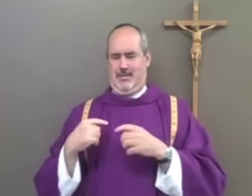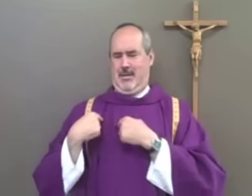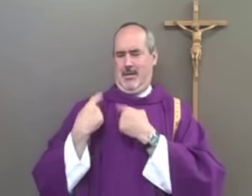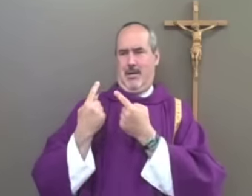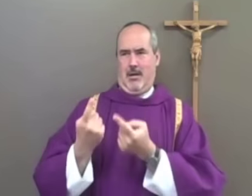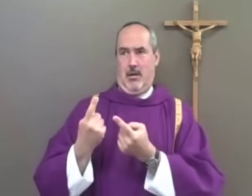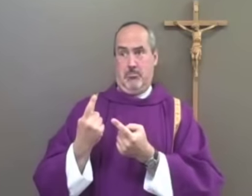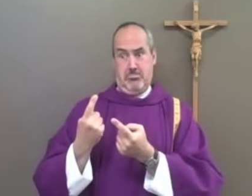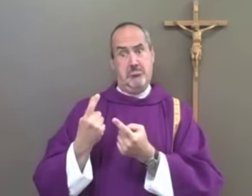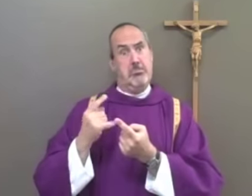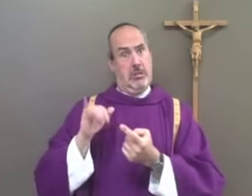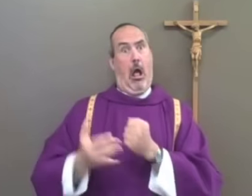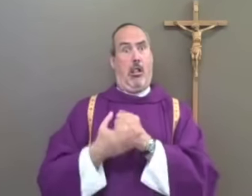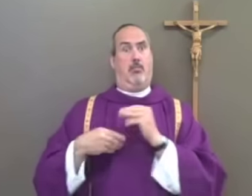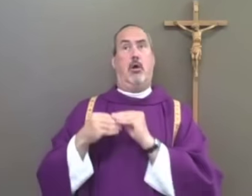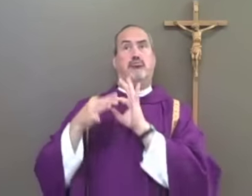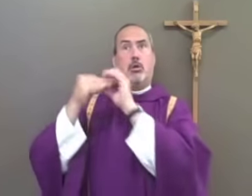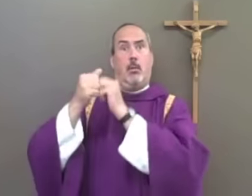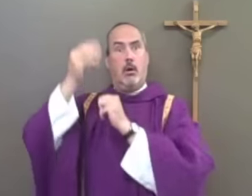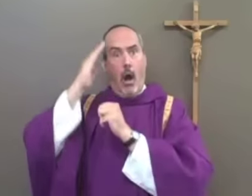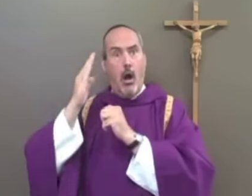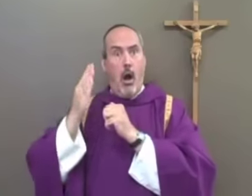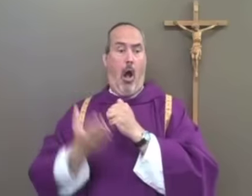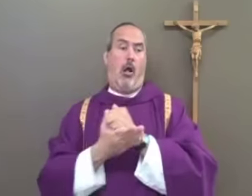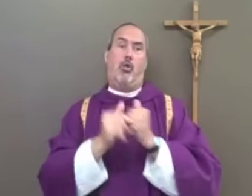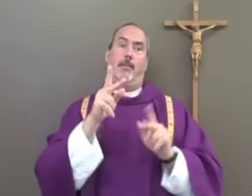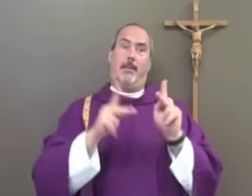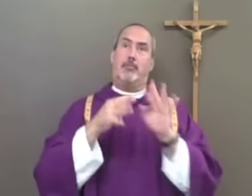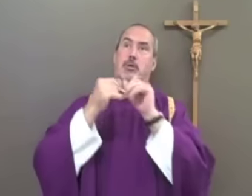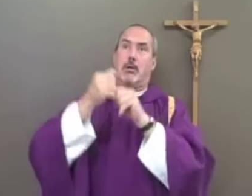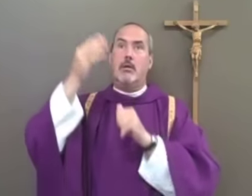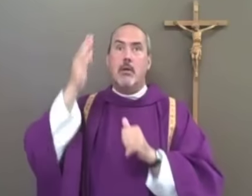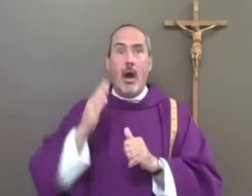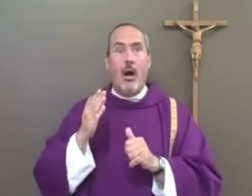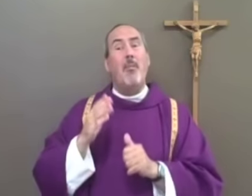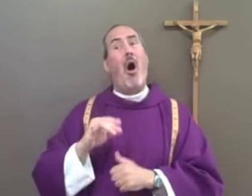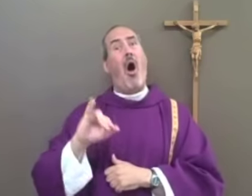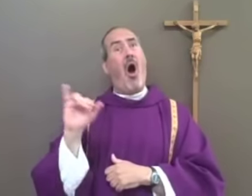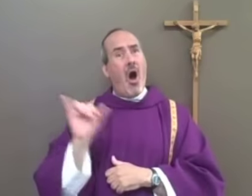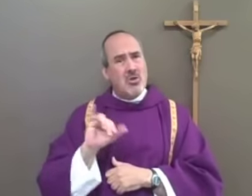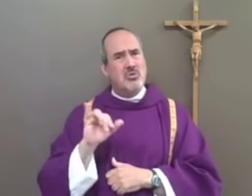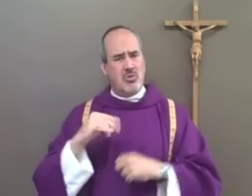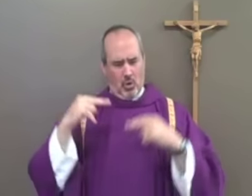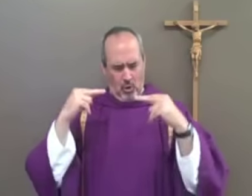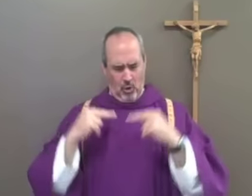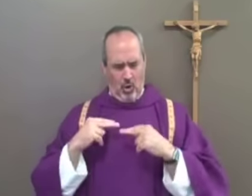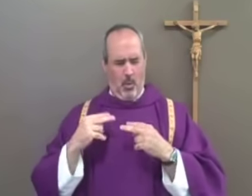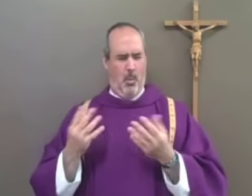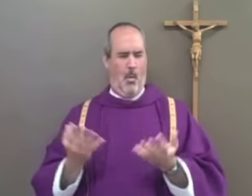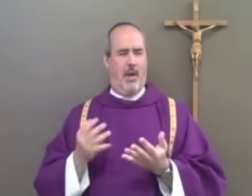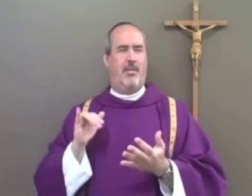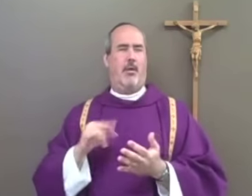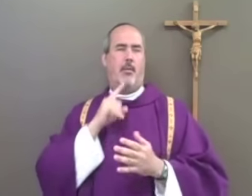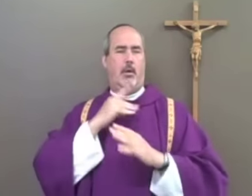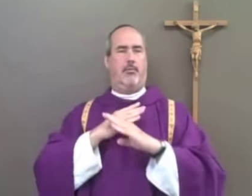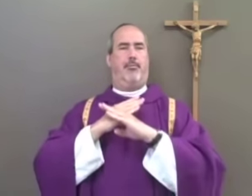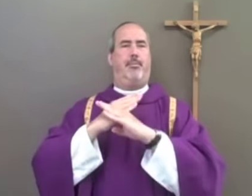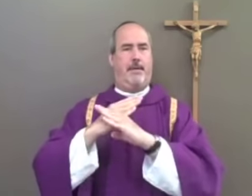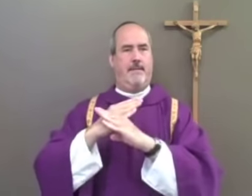the coming school year, as I call it. And it helps me understand my relationship with God and with people. But I